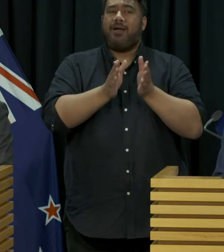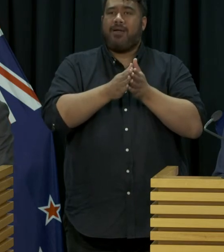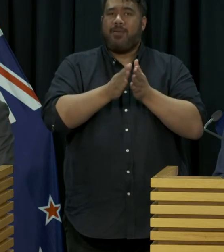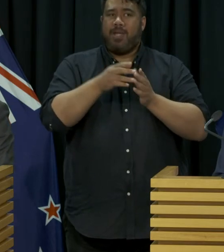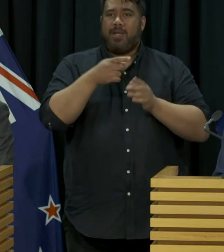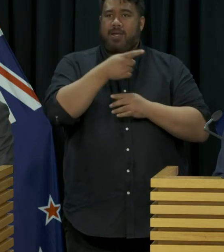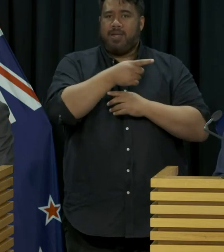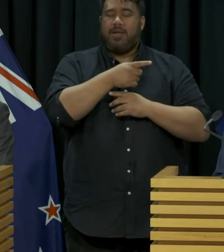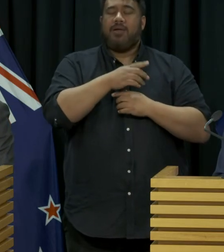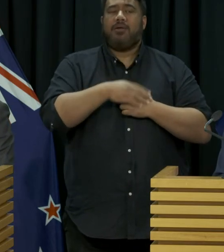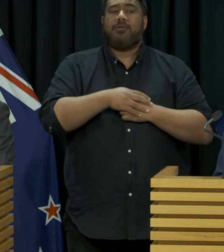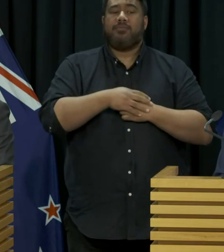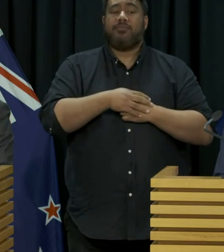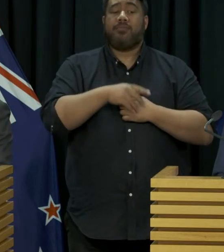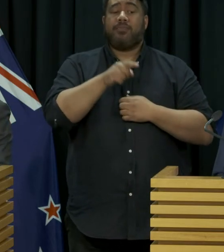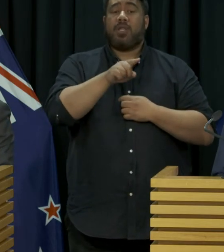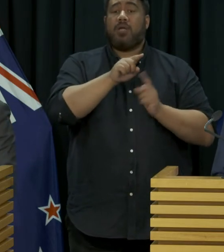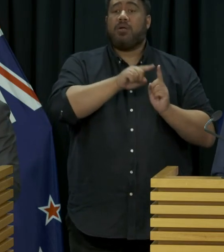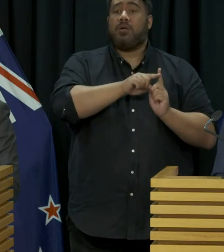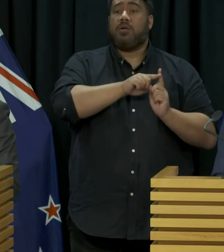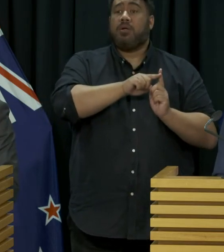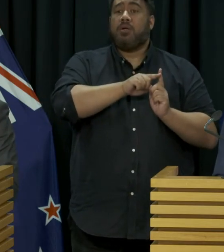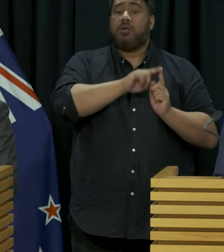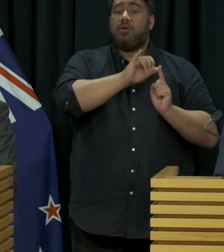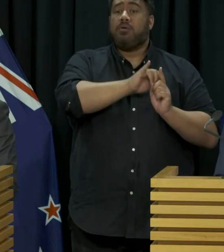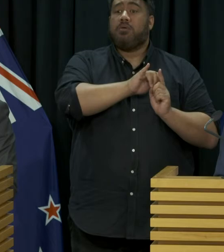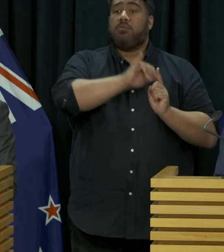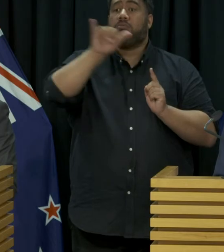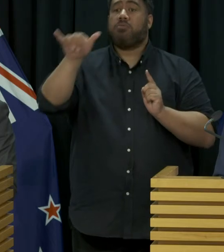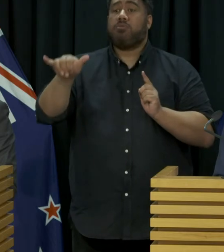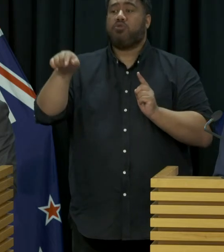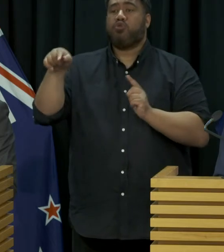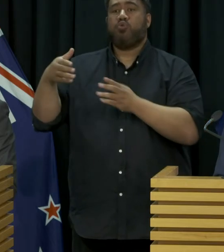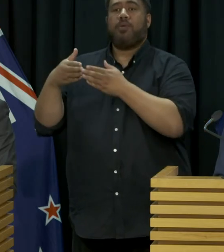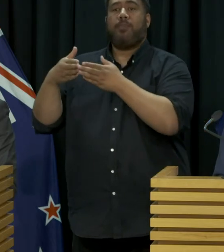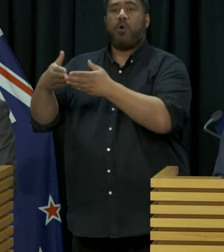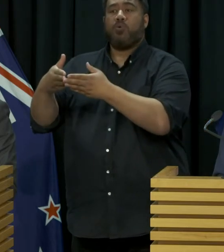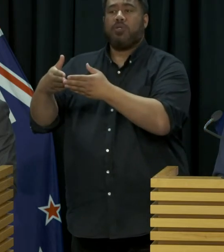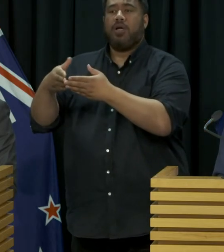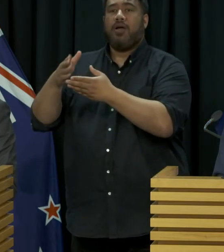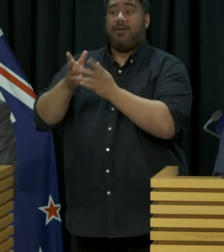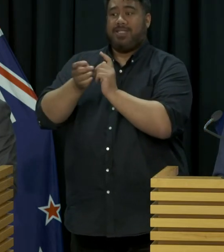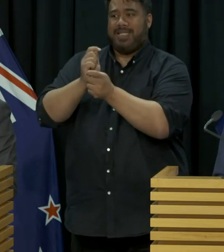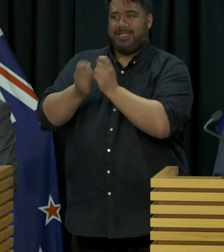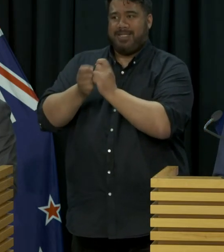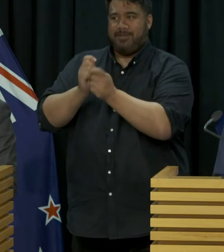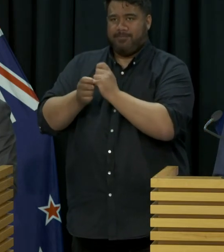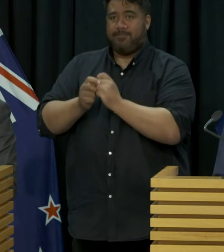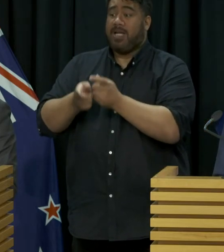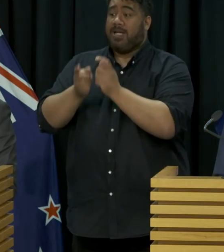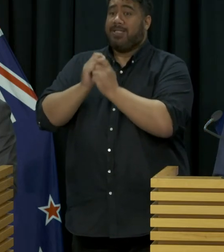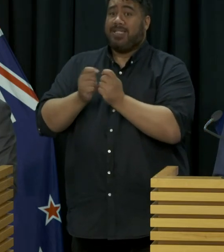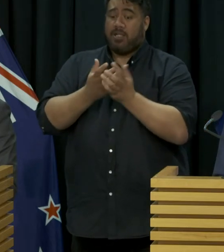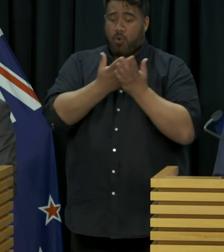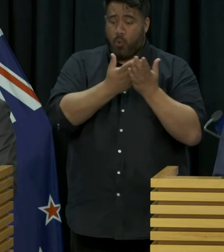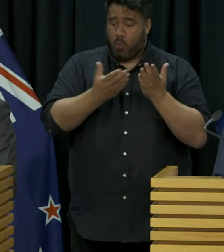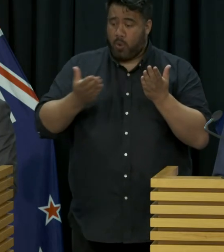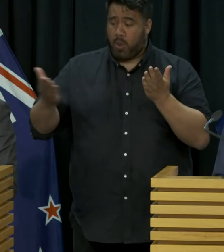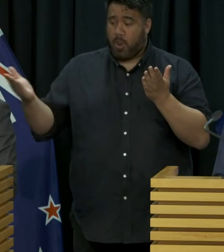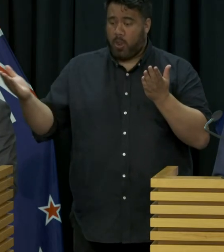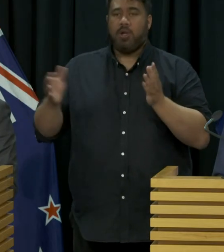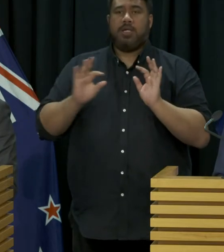yesterday that's been offshore in Napier to undertake the testing all of those test results came back negative